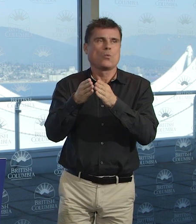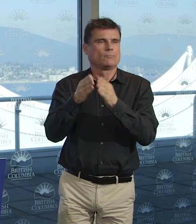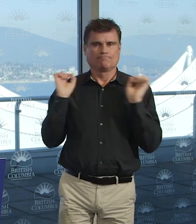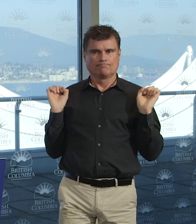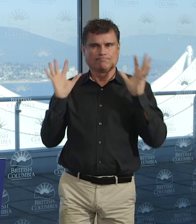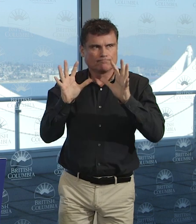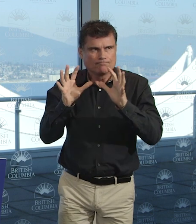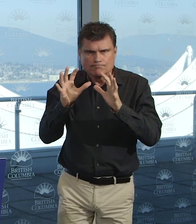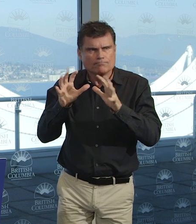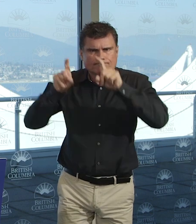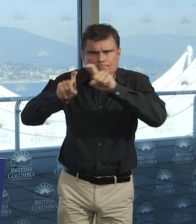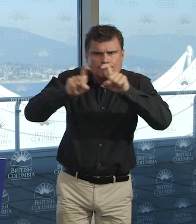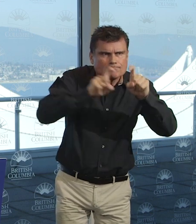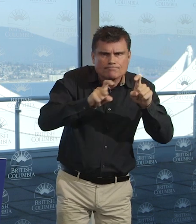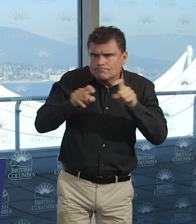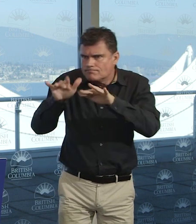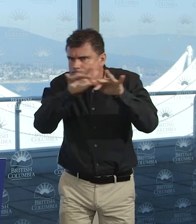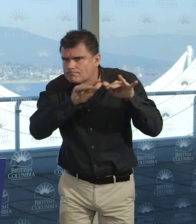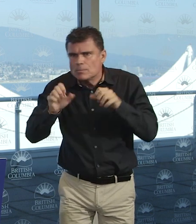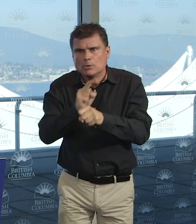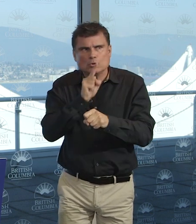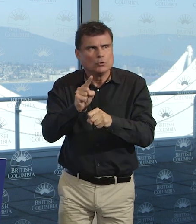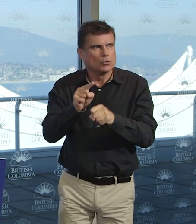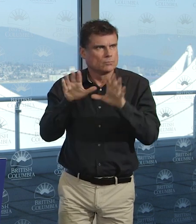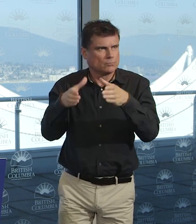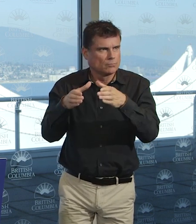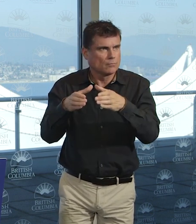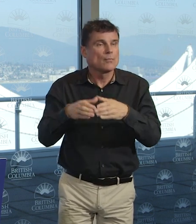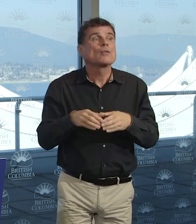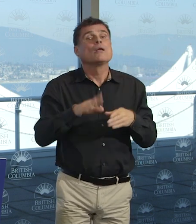facility. So Fraser Health is addressing that issue today.